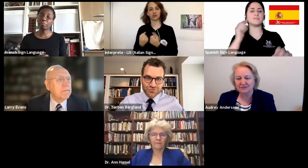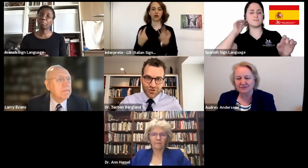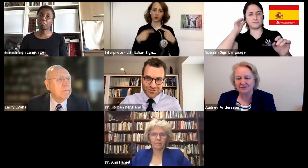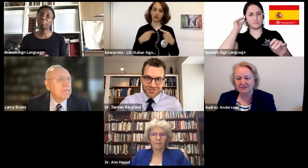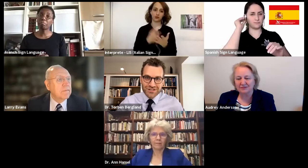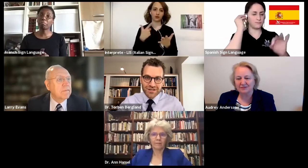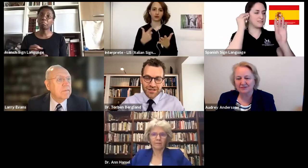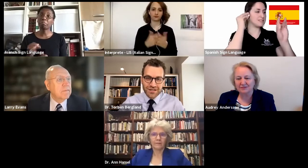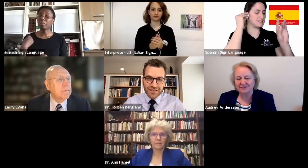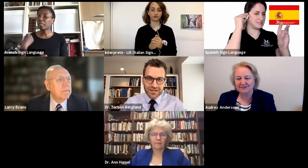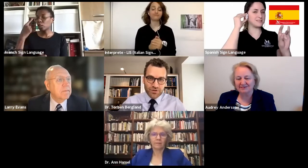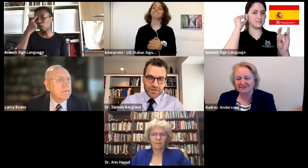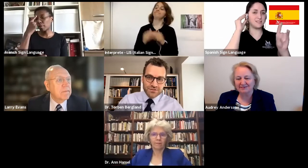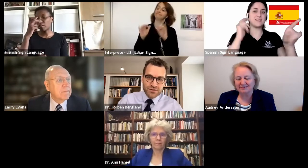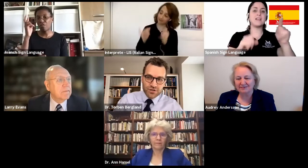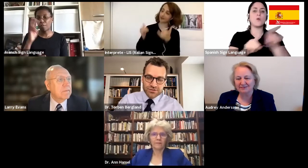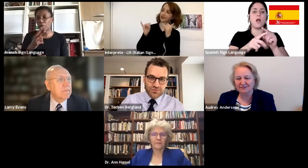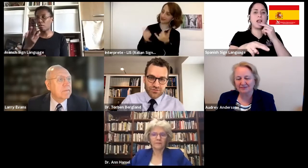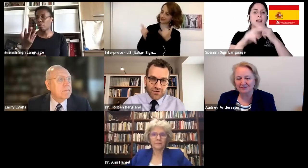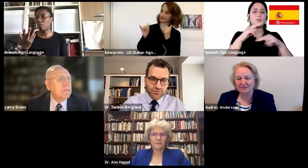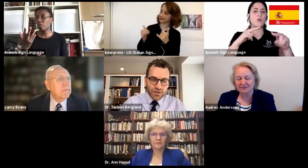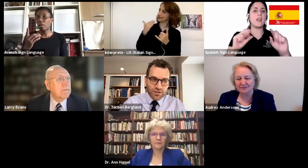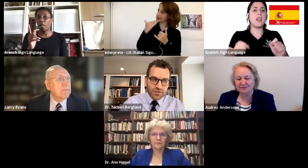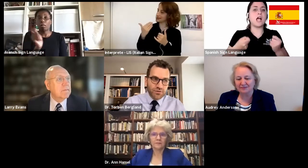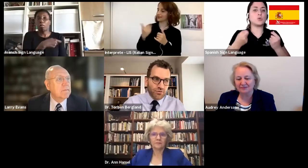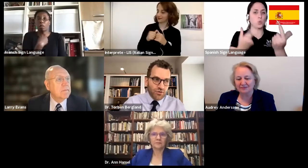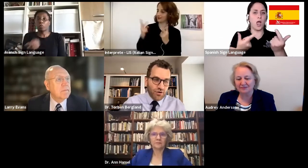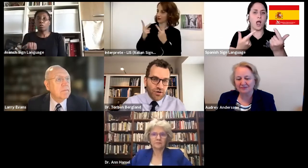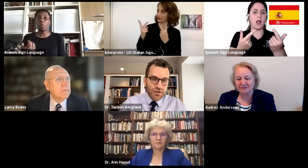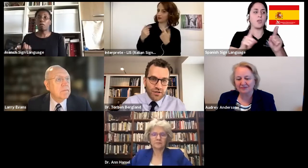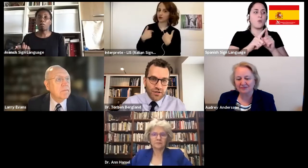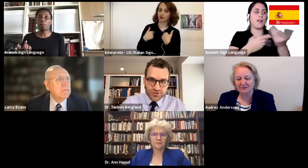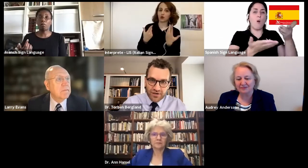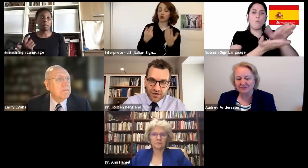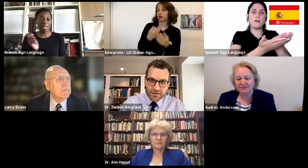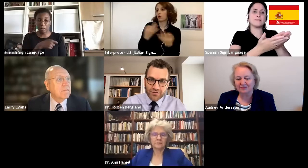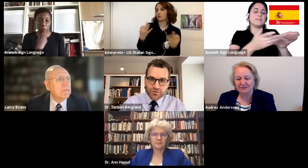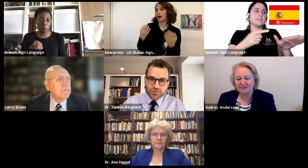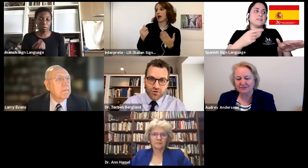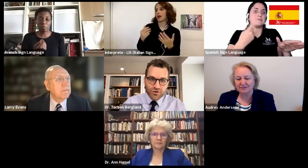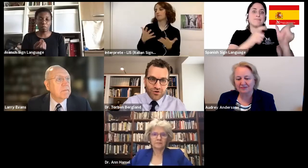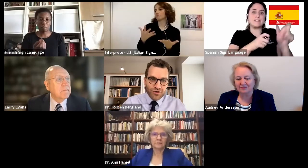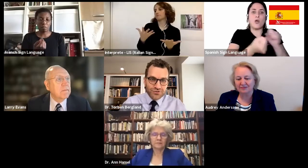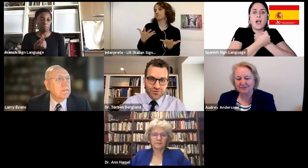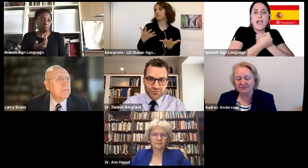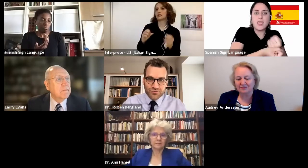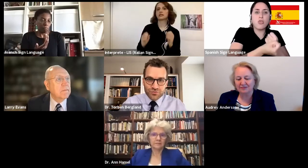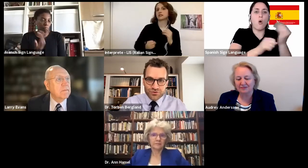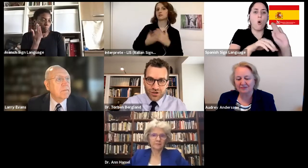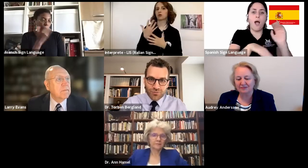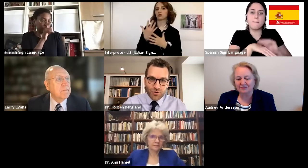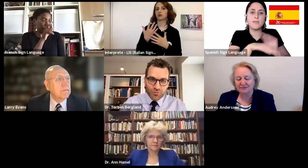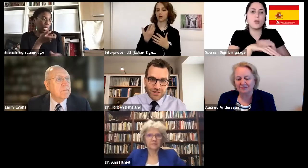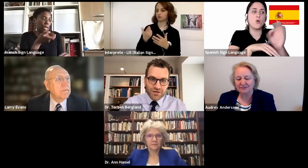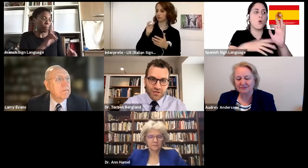to loss, whether that's loss of a loved one, or loss of health, or loss